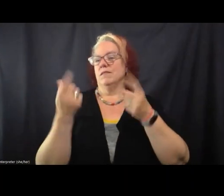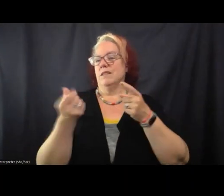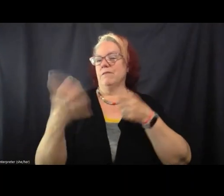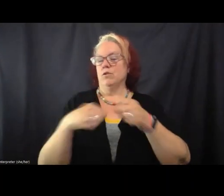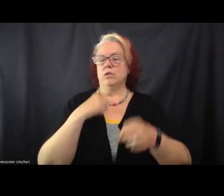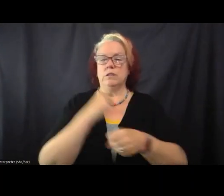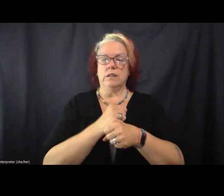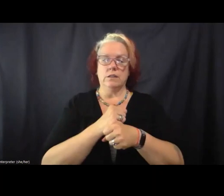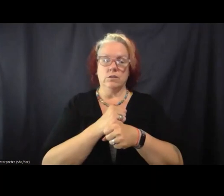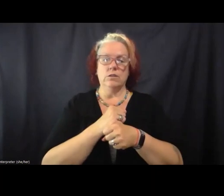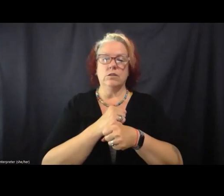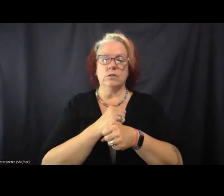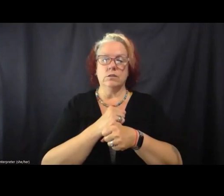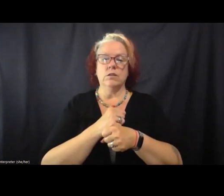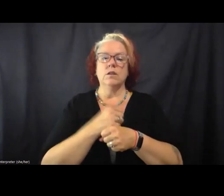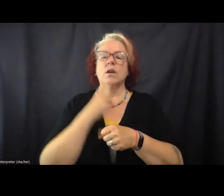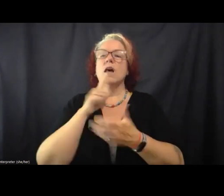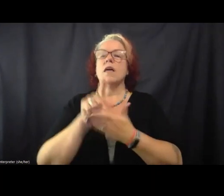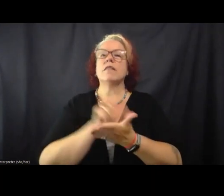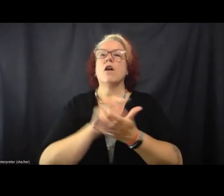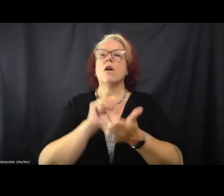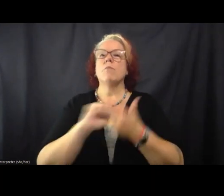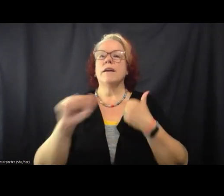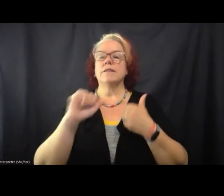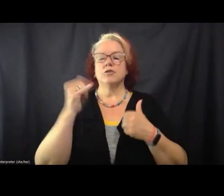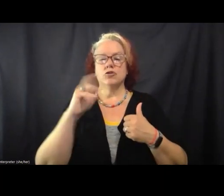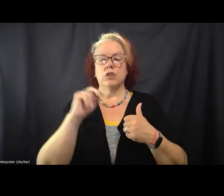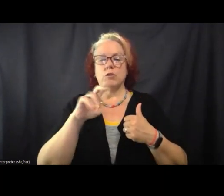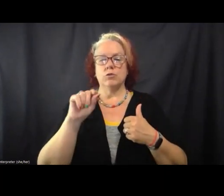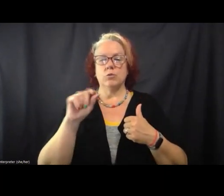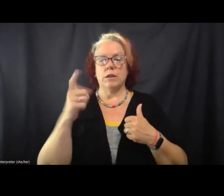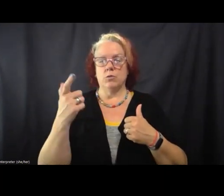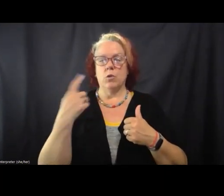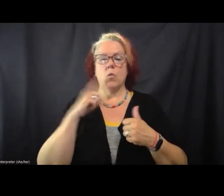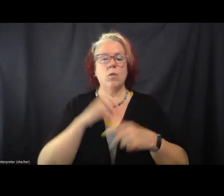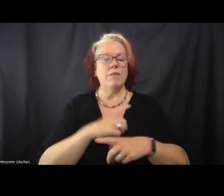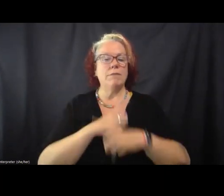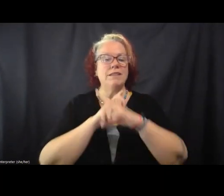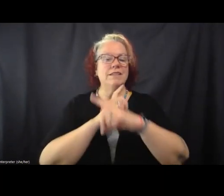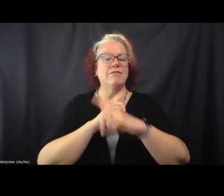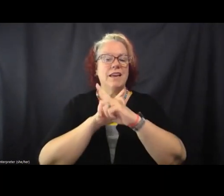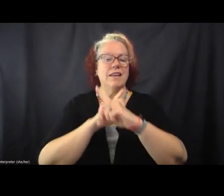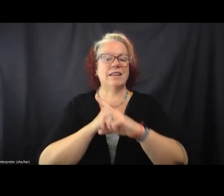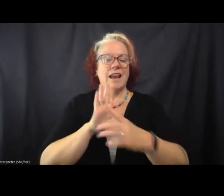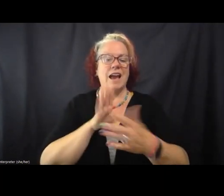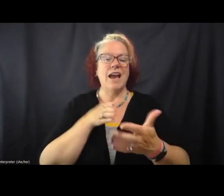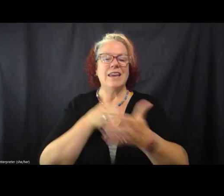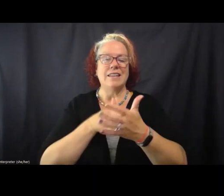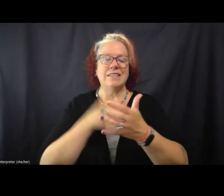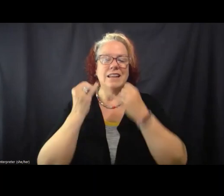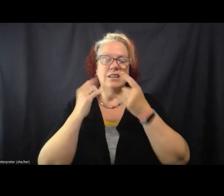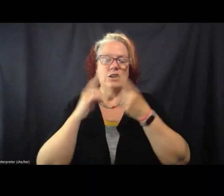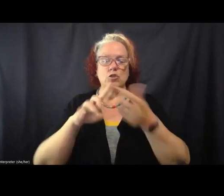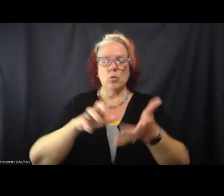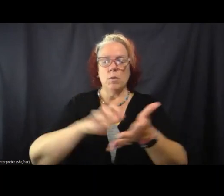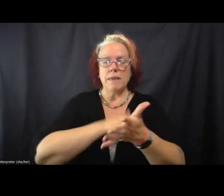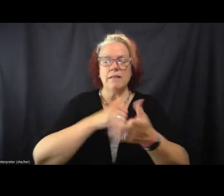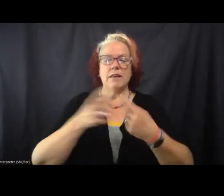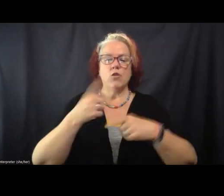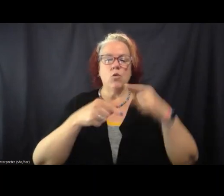been, since the law passed in January 2021, we have been defending against attempts to repeal the law or roll it back